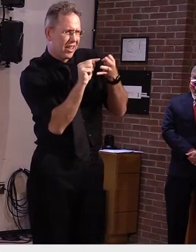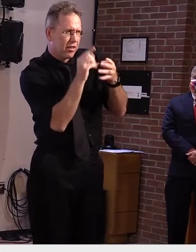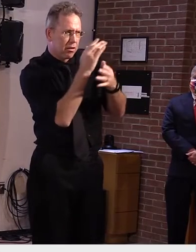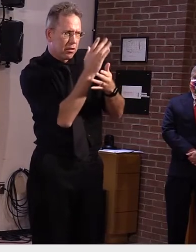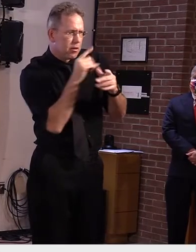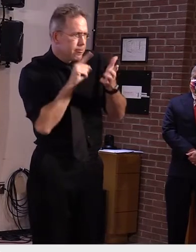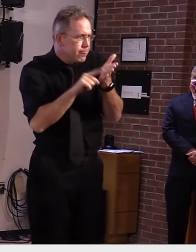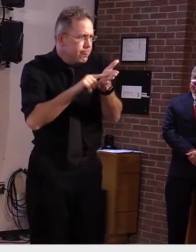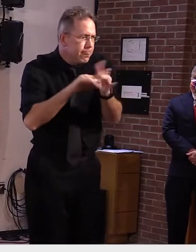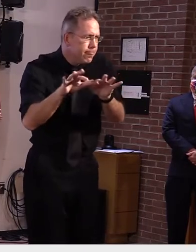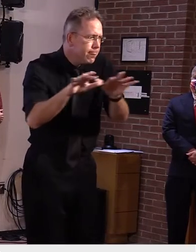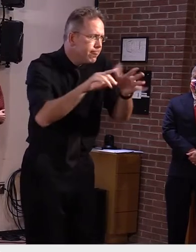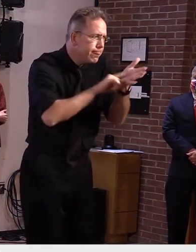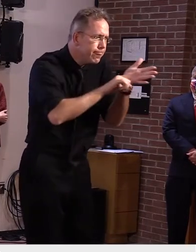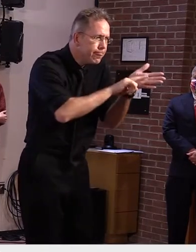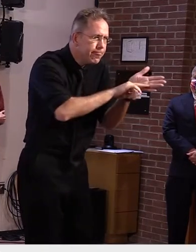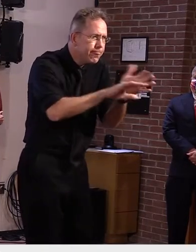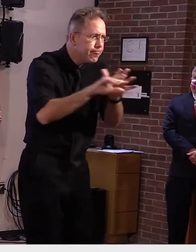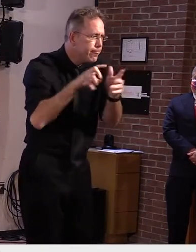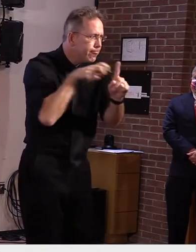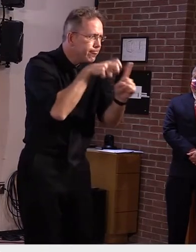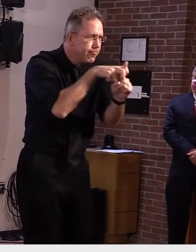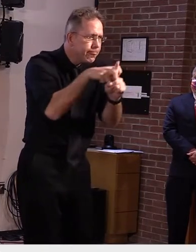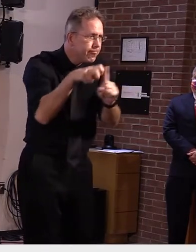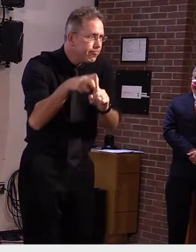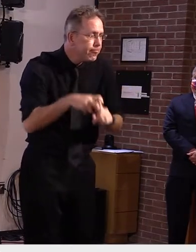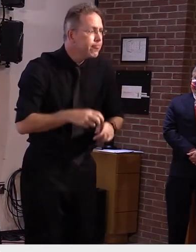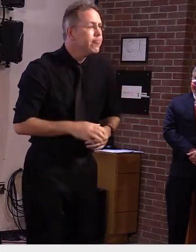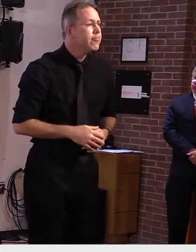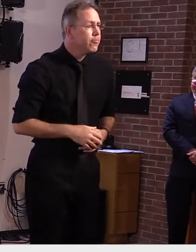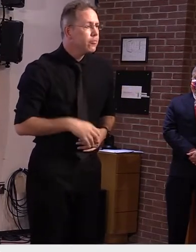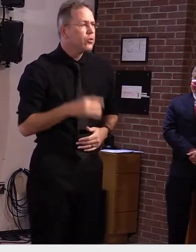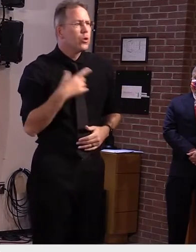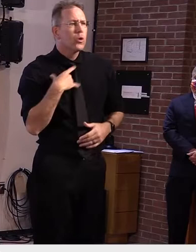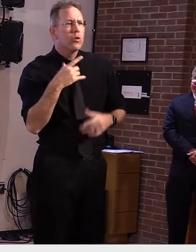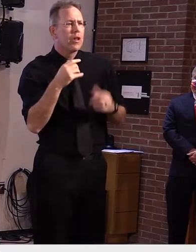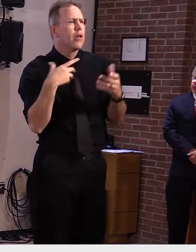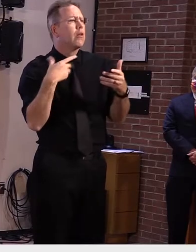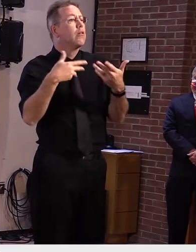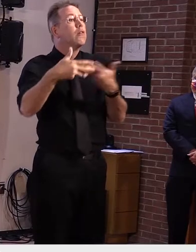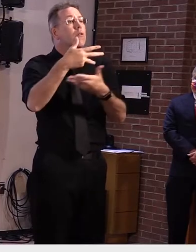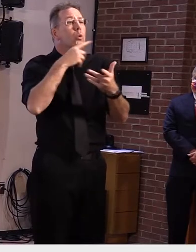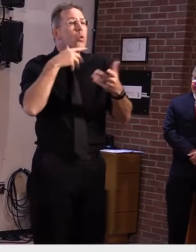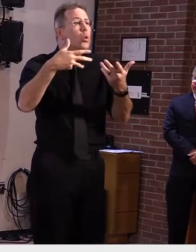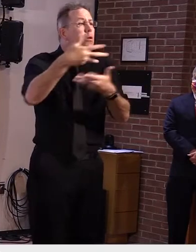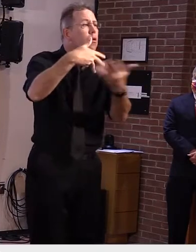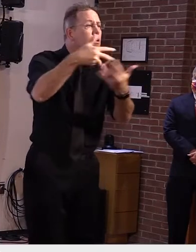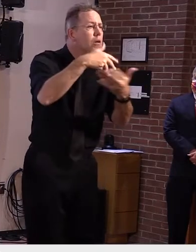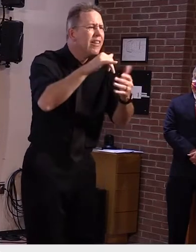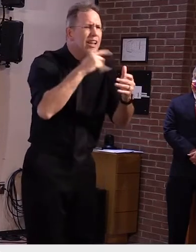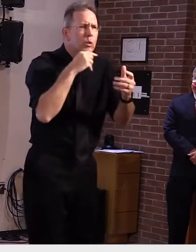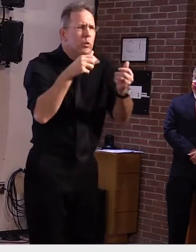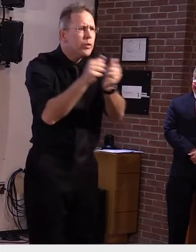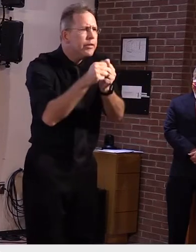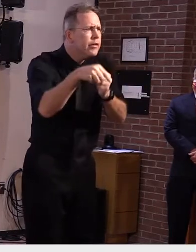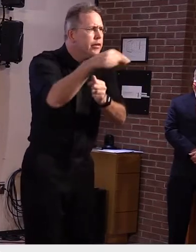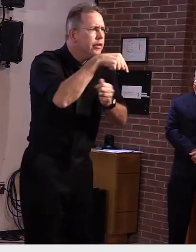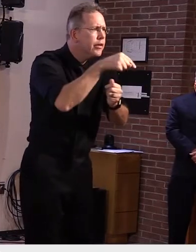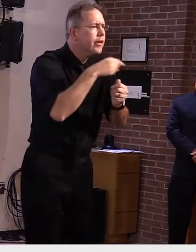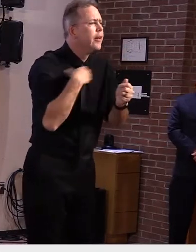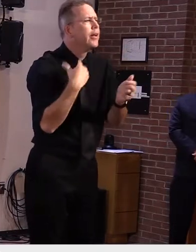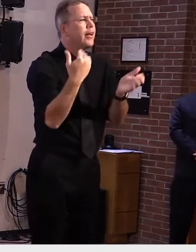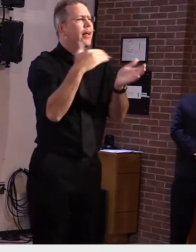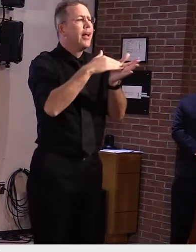cases with some limited transmission to close contacts. But again, no community spread has been